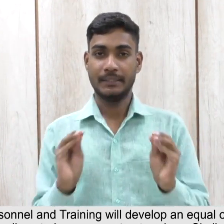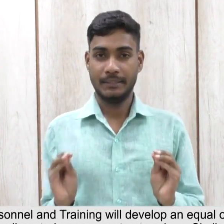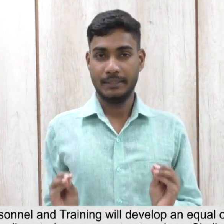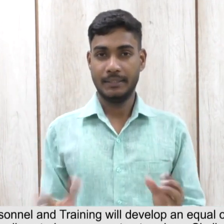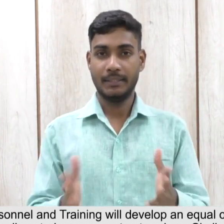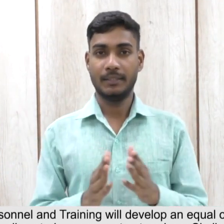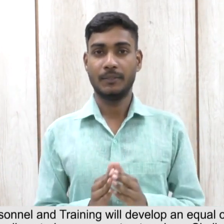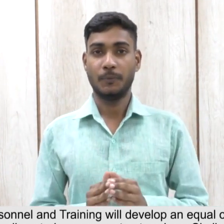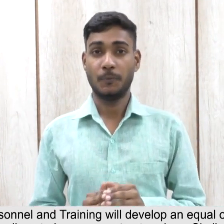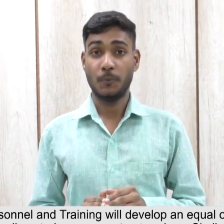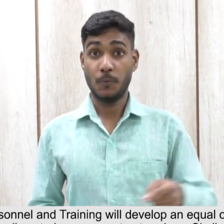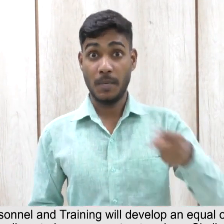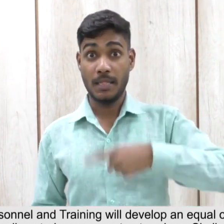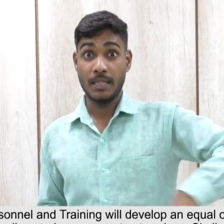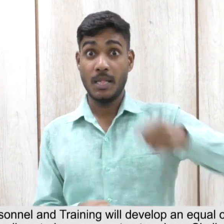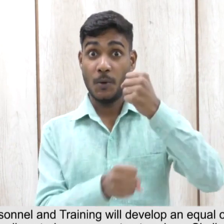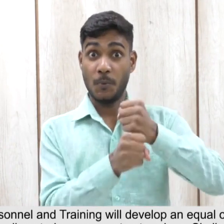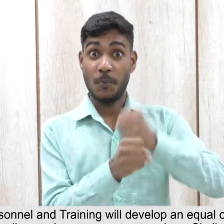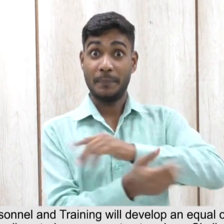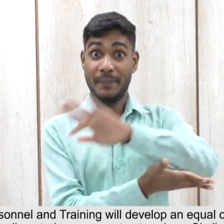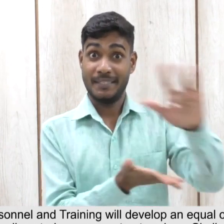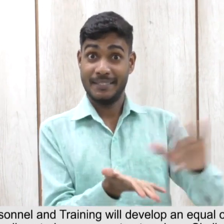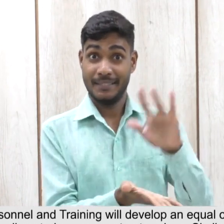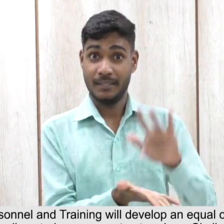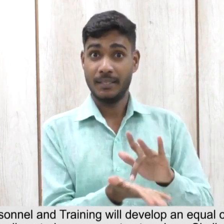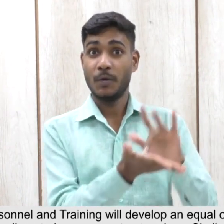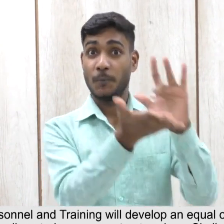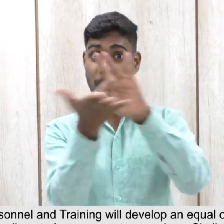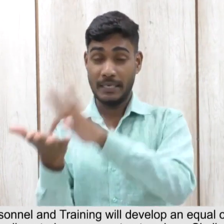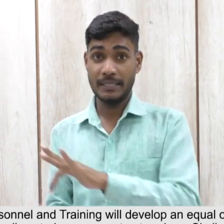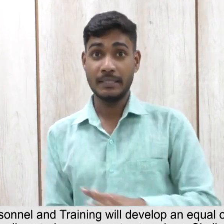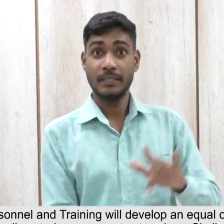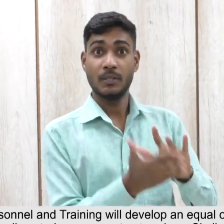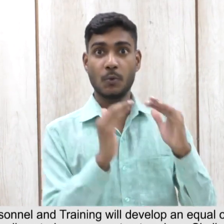to be followed uniformly across all central government enterprises.